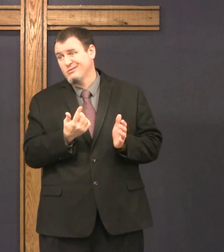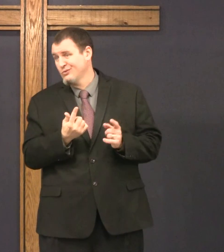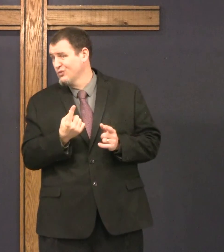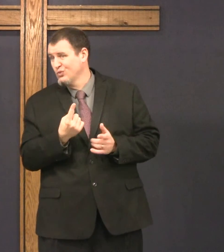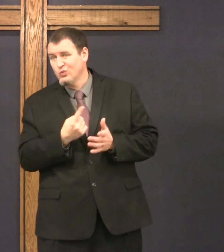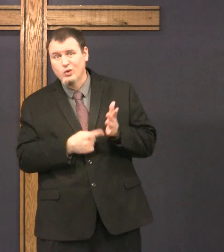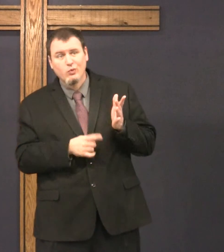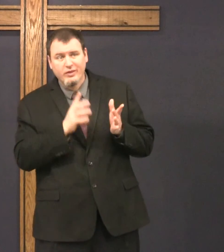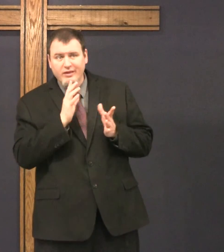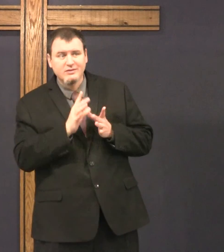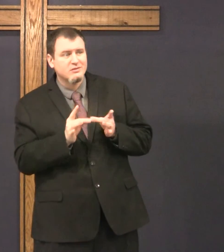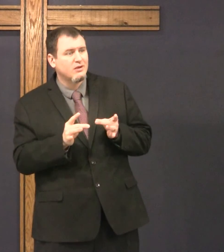things.